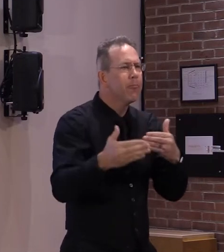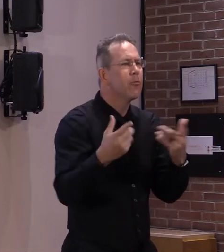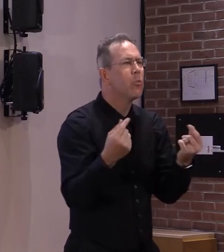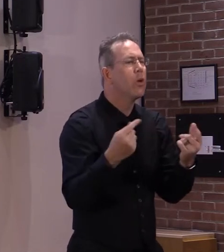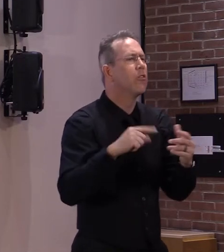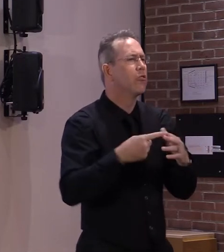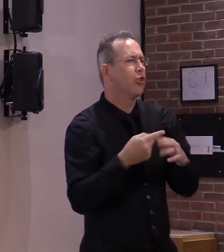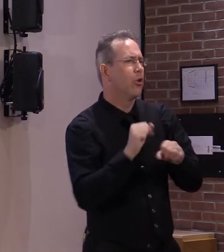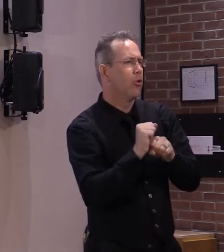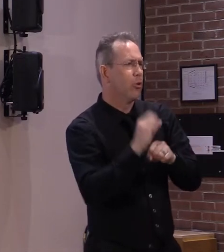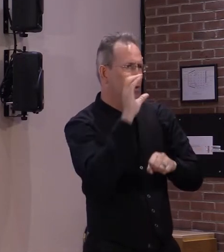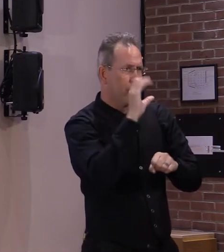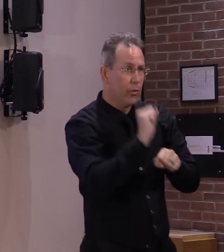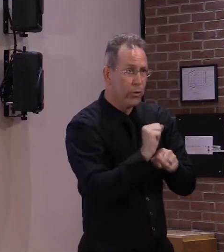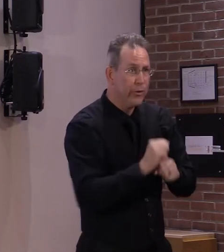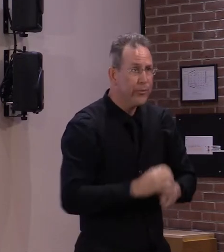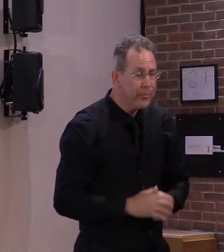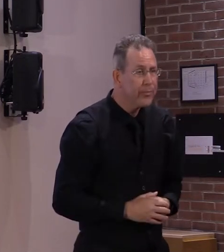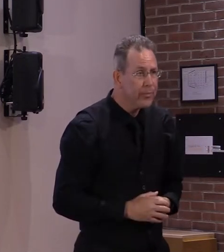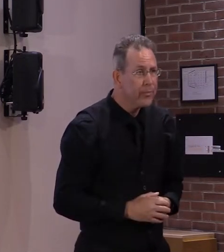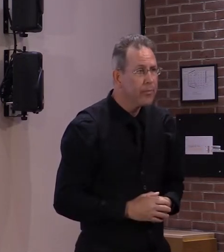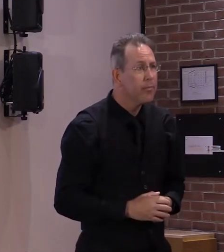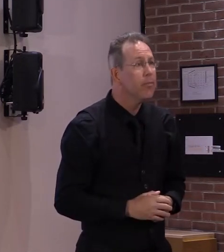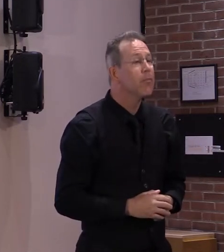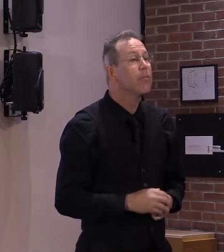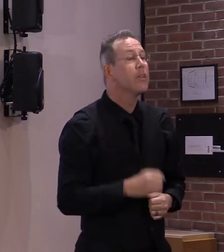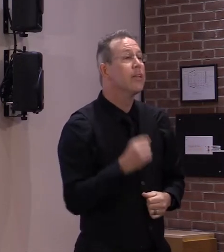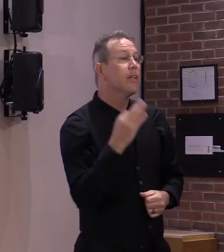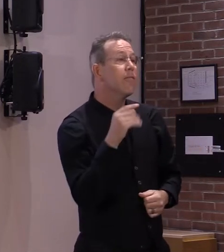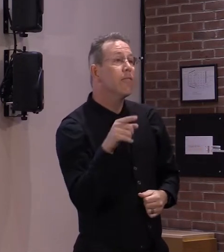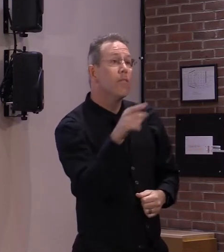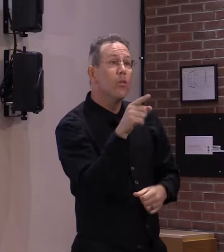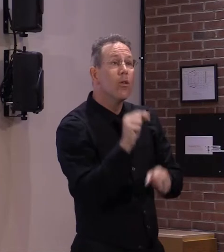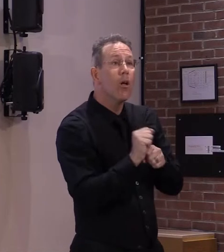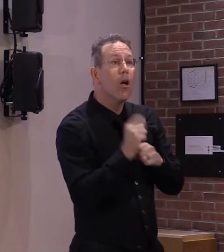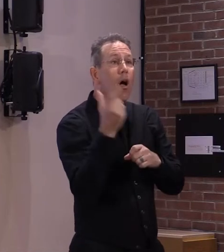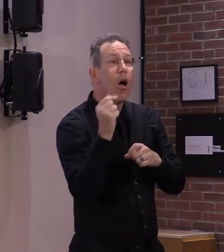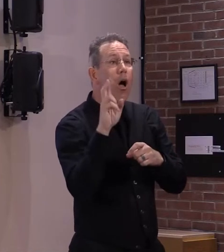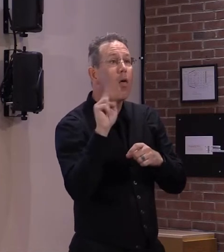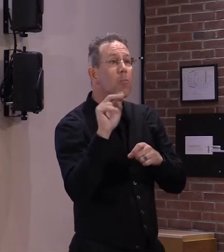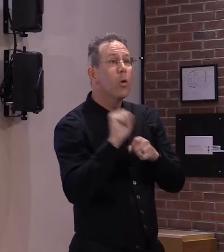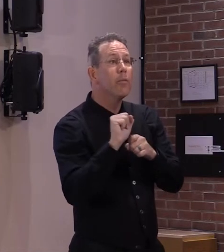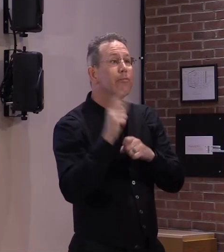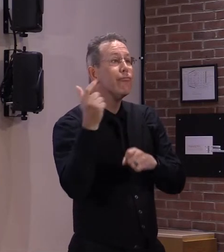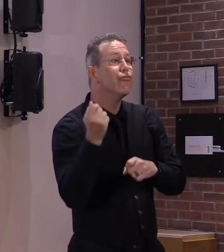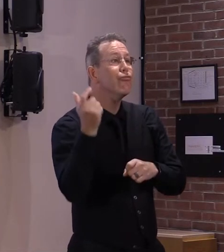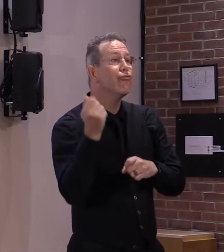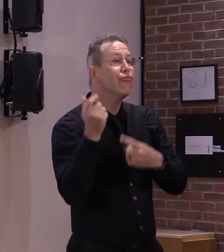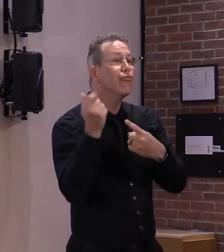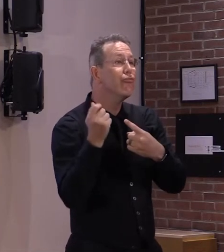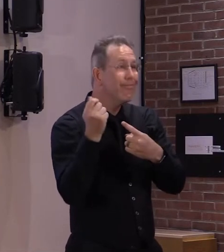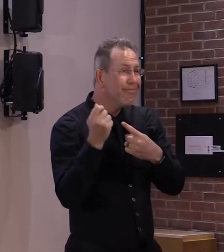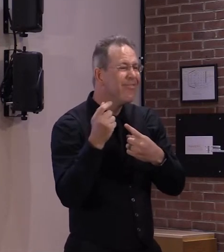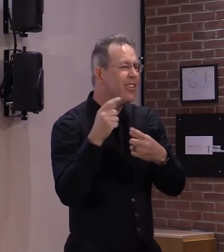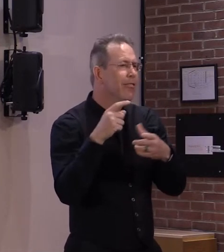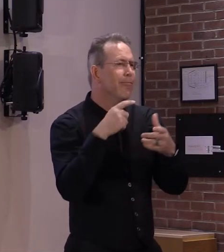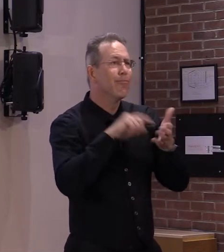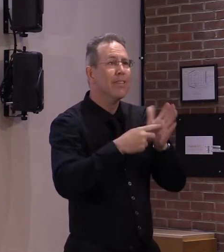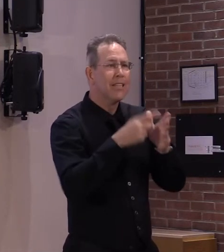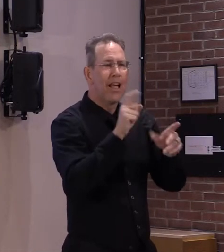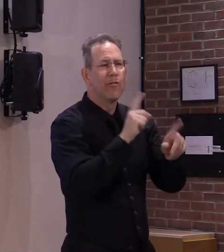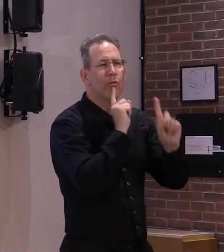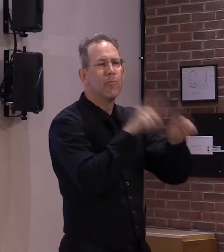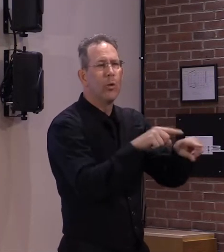This means individuals still collecting unemployment benefits will be required to conduct a standard work search each week beginning the week of May